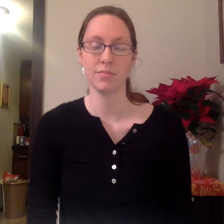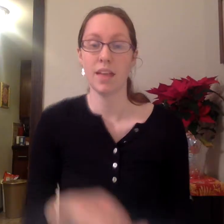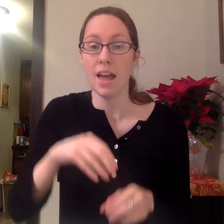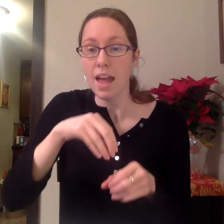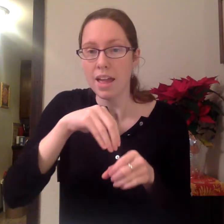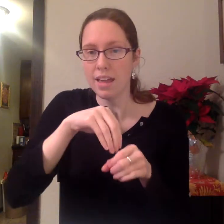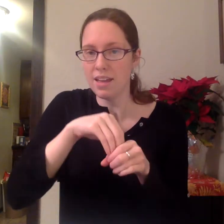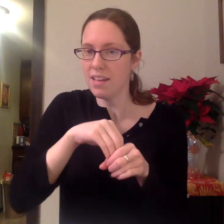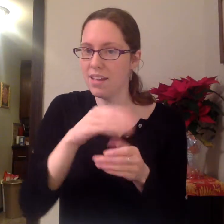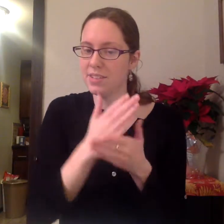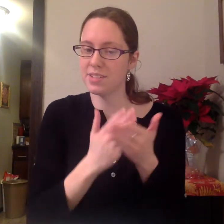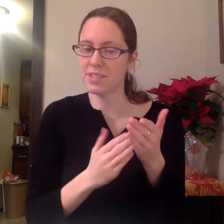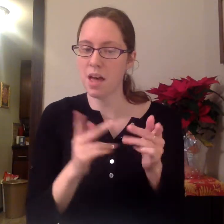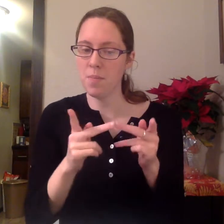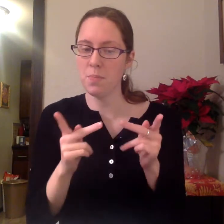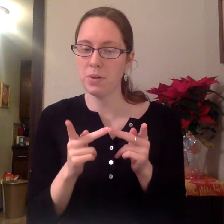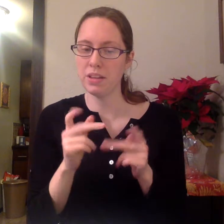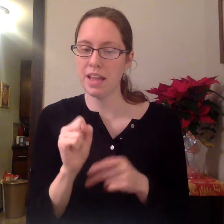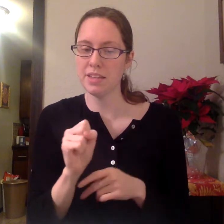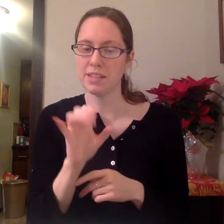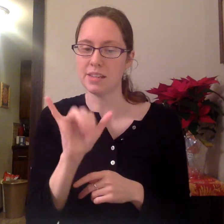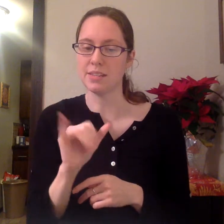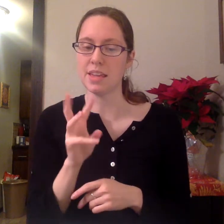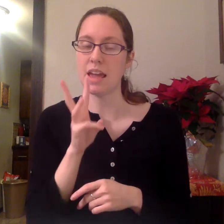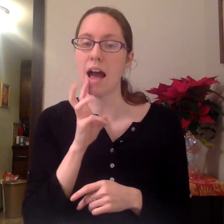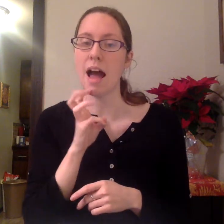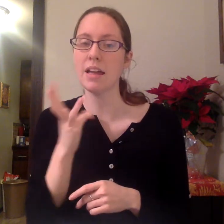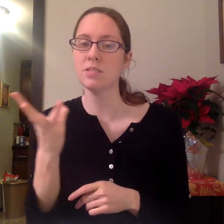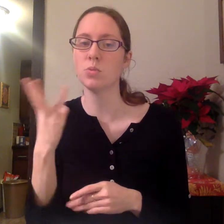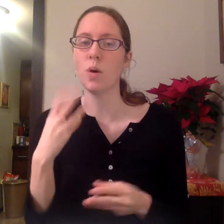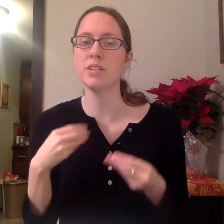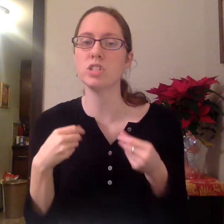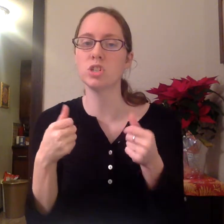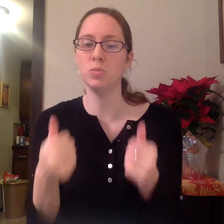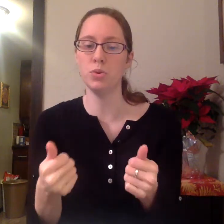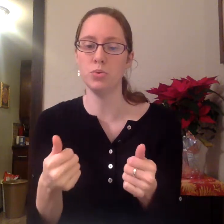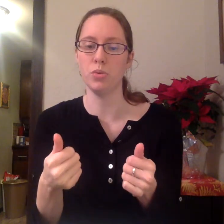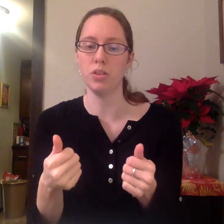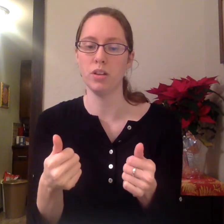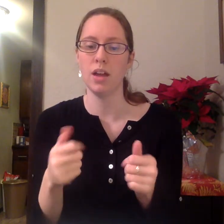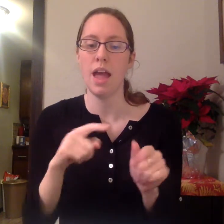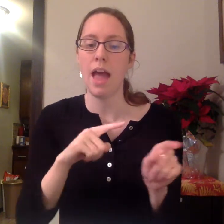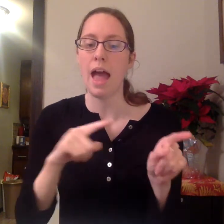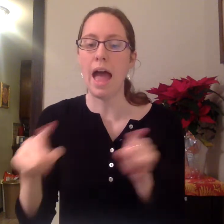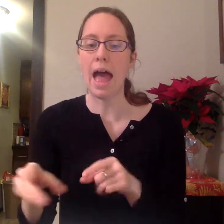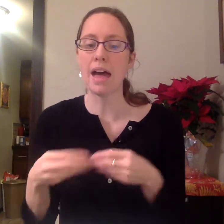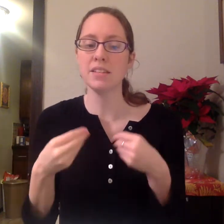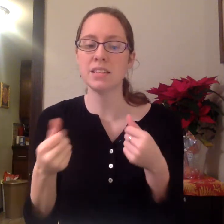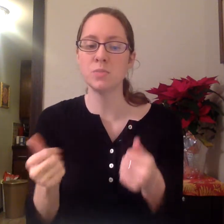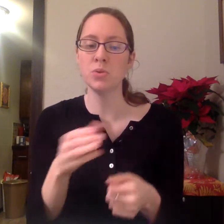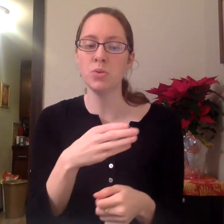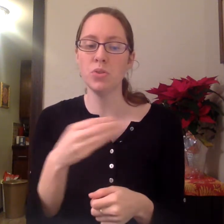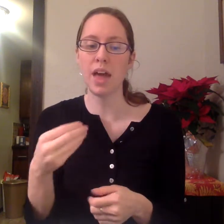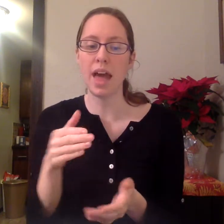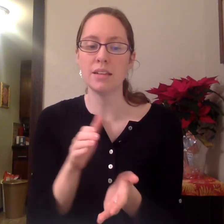In some places, the ice was smooth. As smooth and